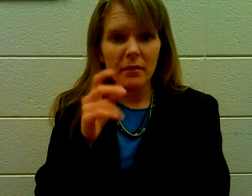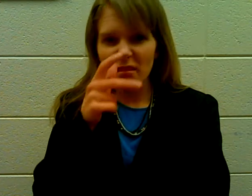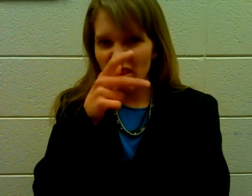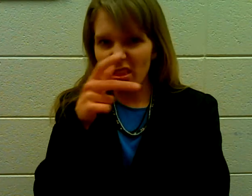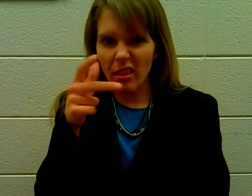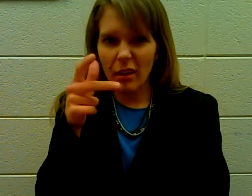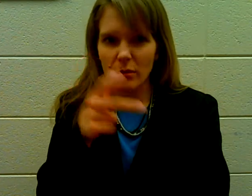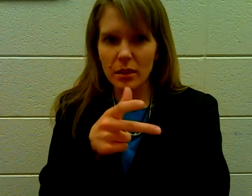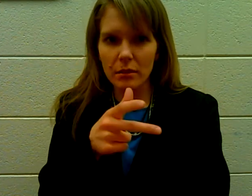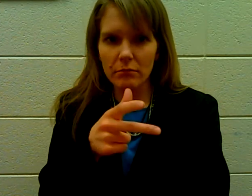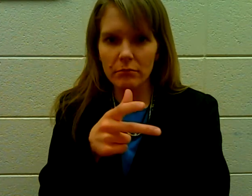Lousy.